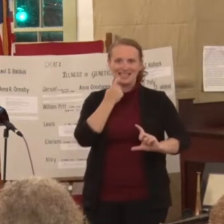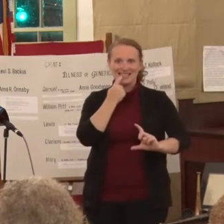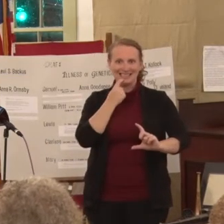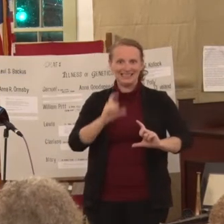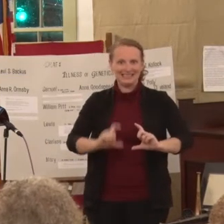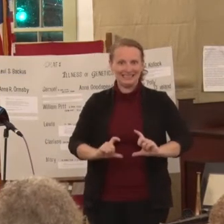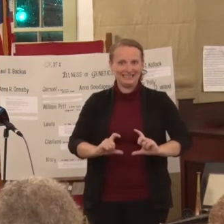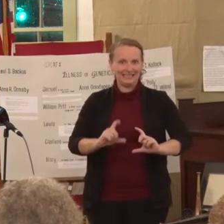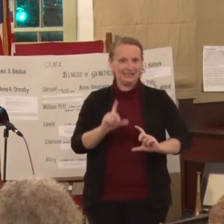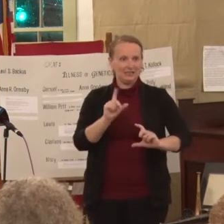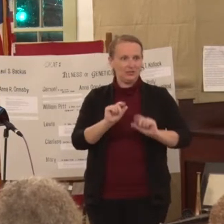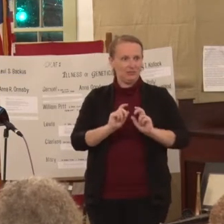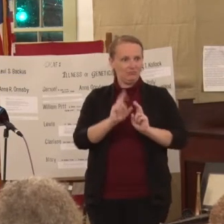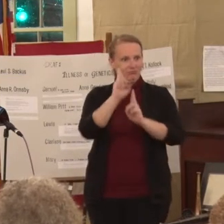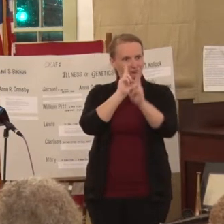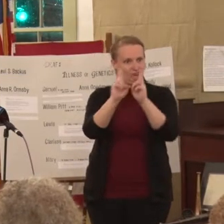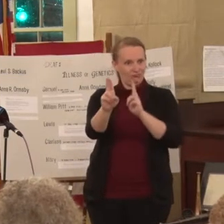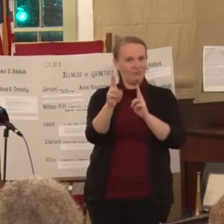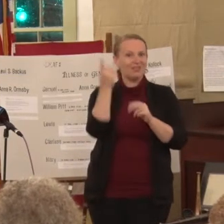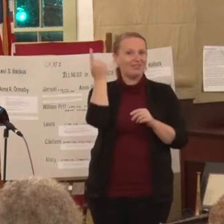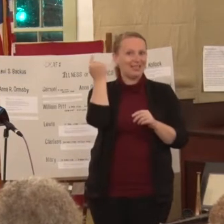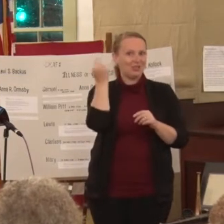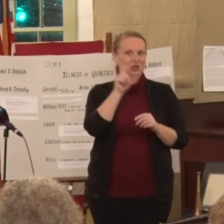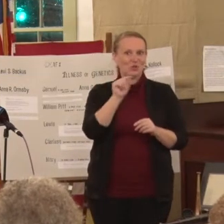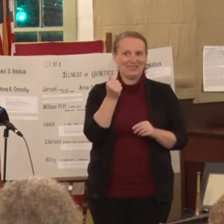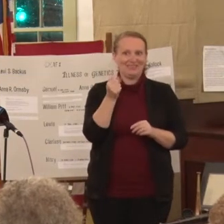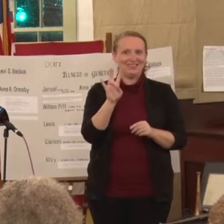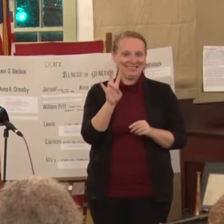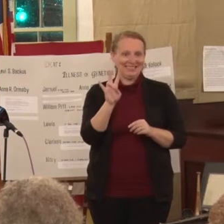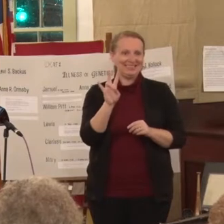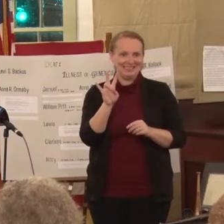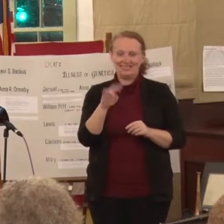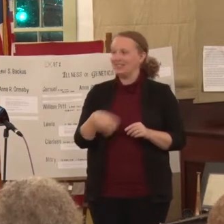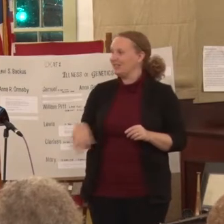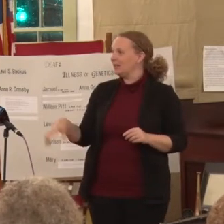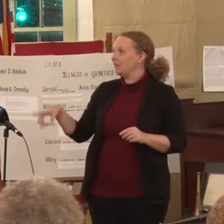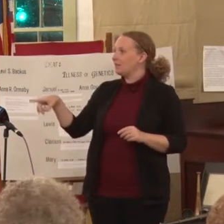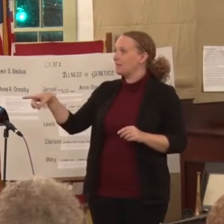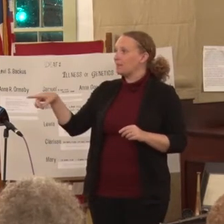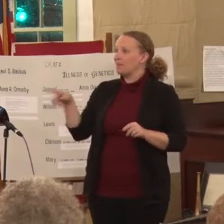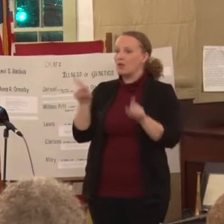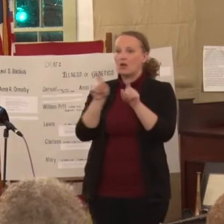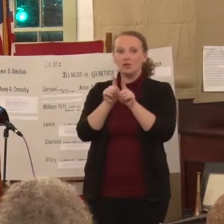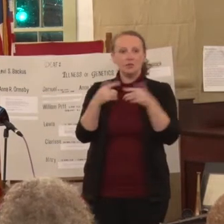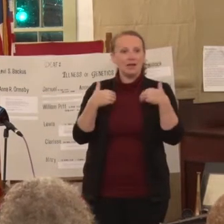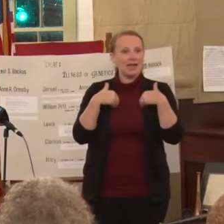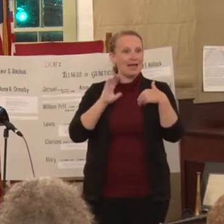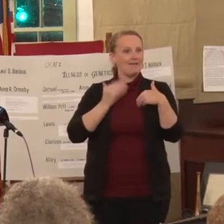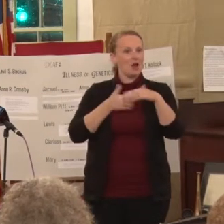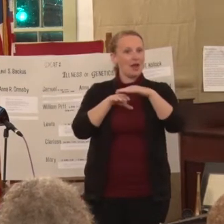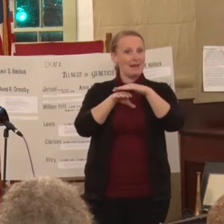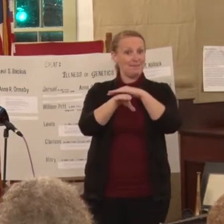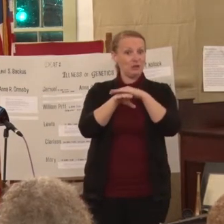So he was noted. We also have our admissions book that has Mary and Levi's